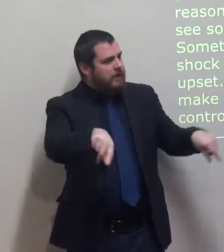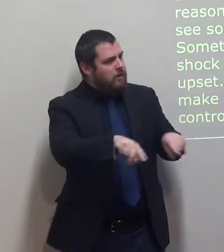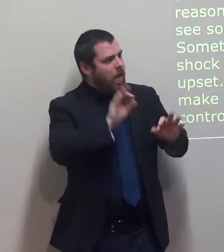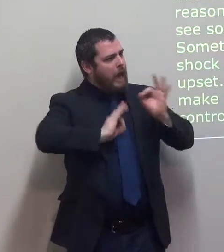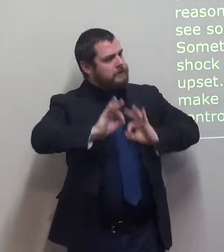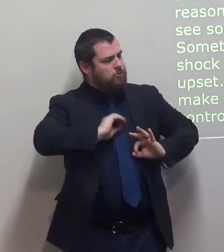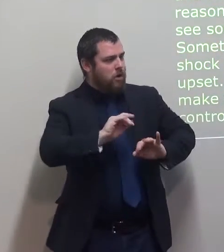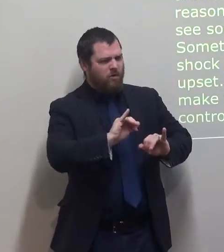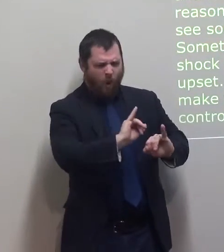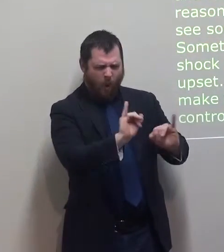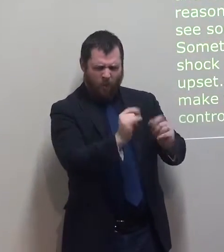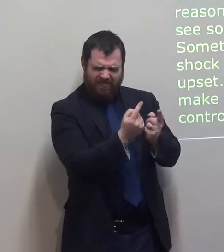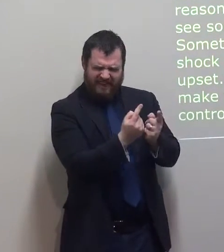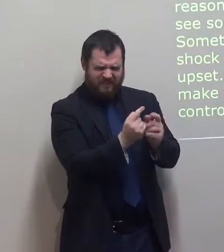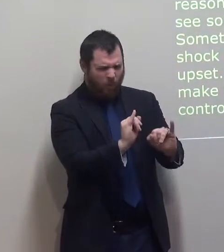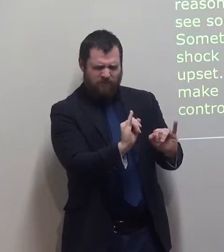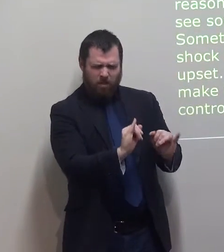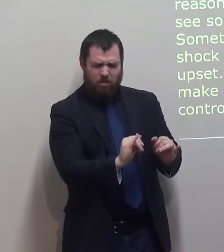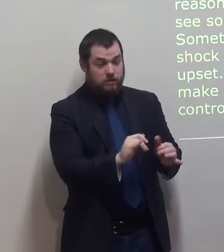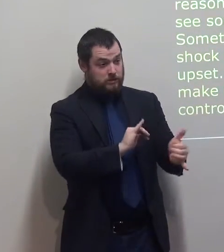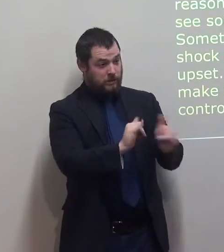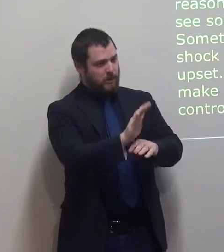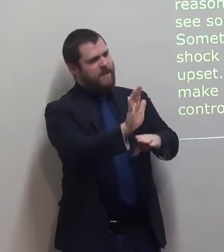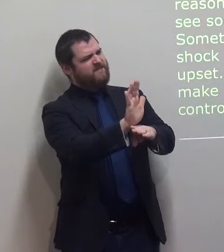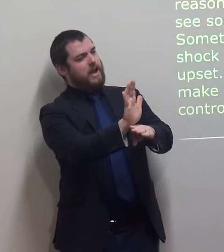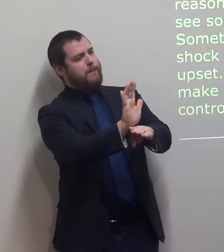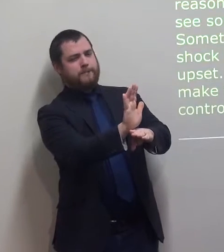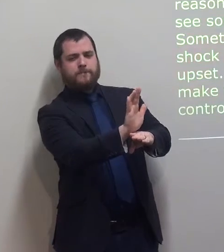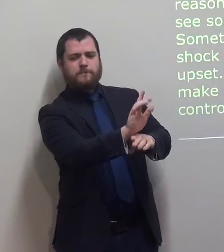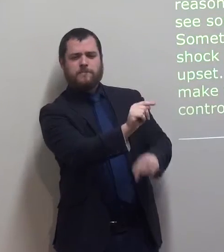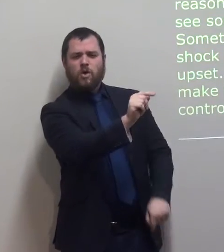Sometimes the aim of a film is to shock people and make them upset.